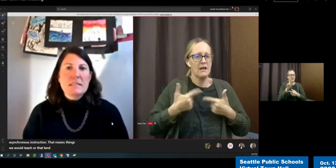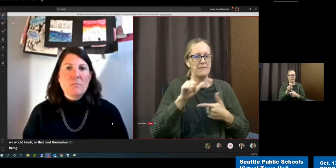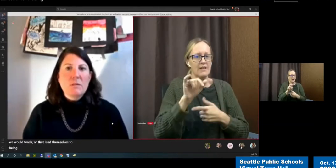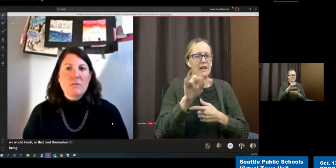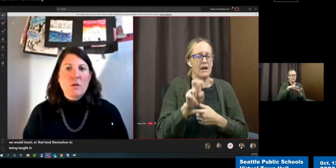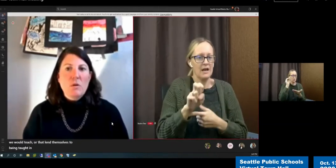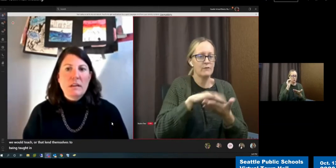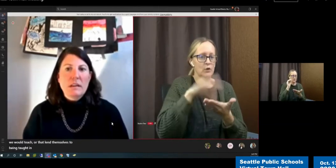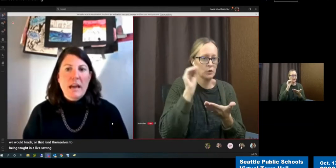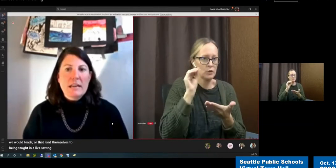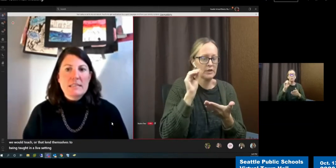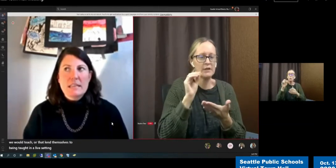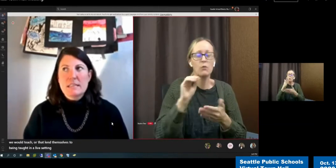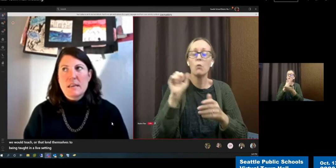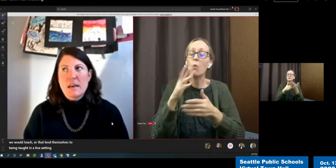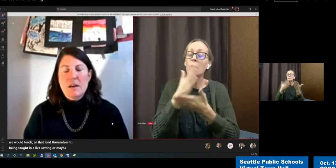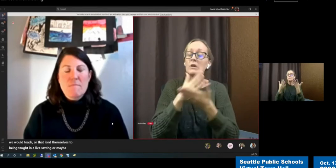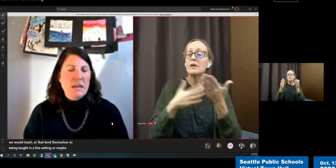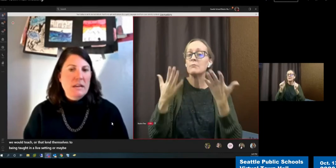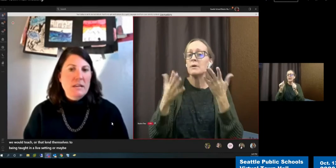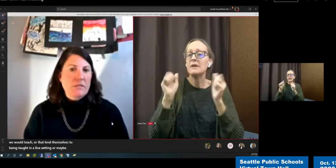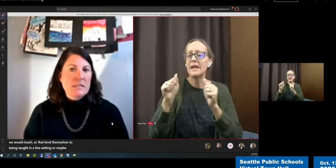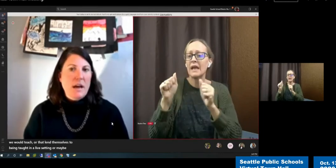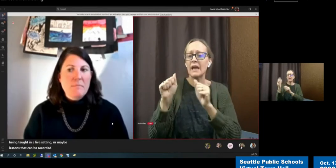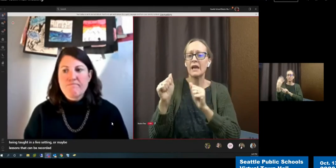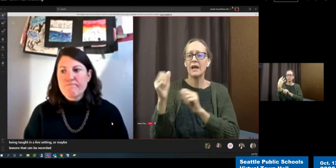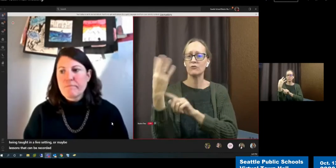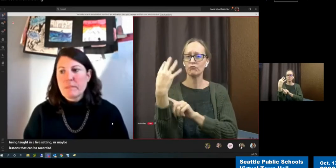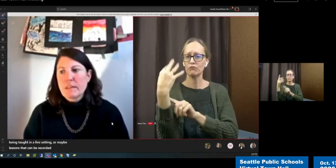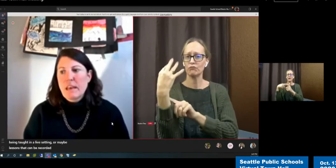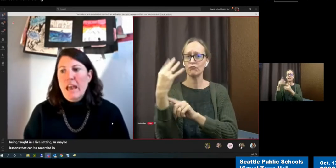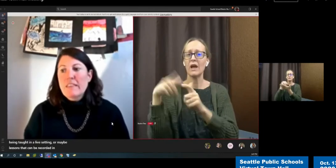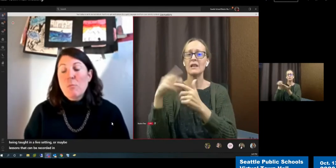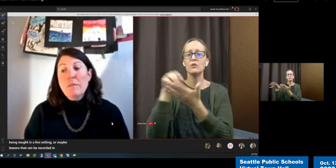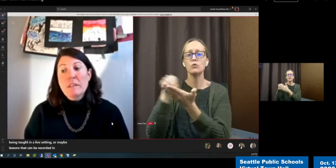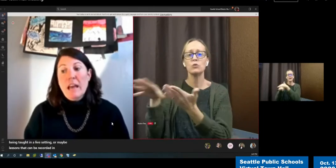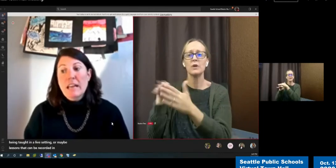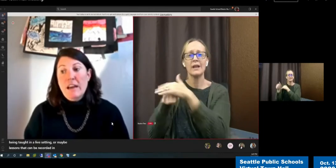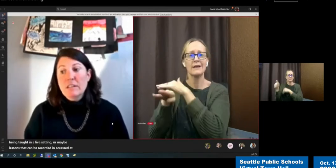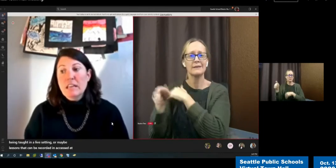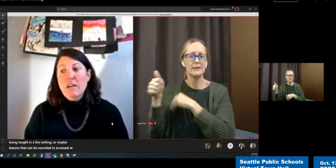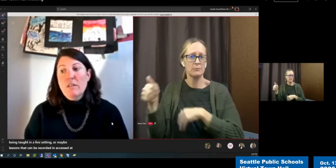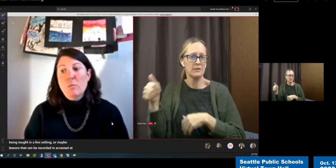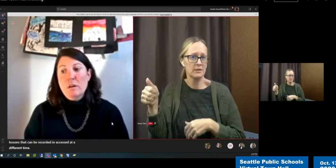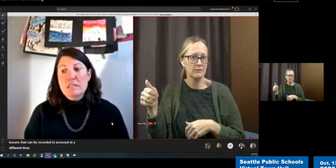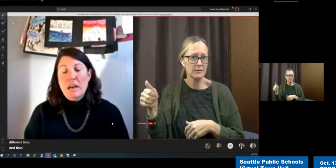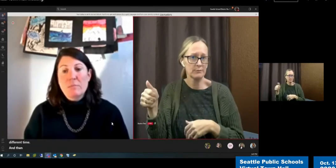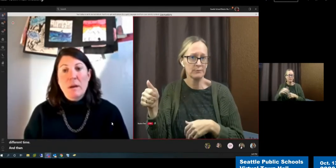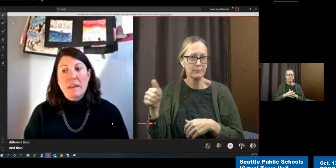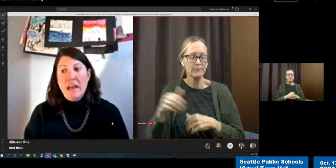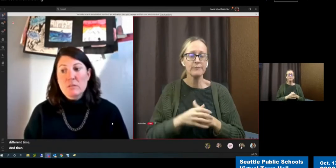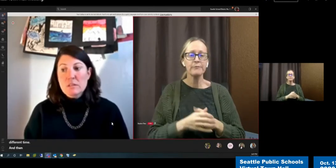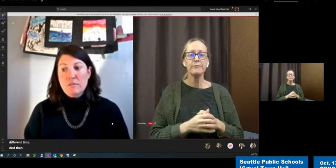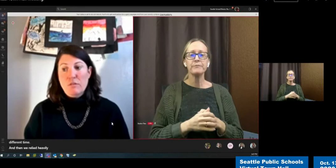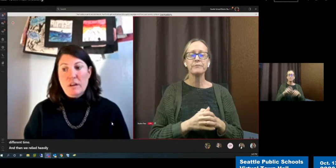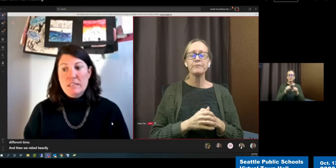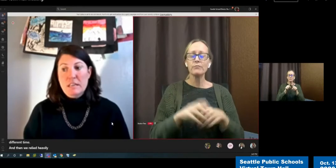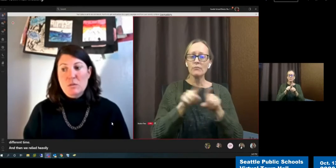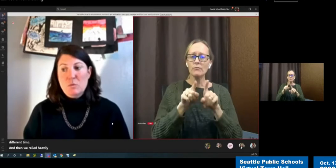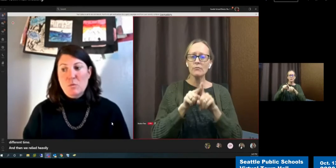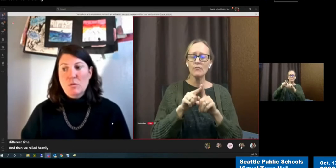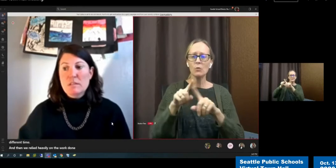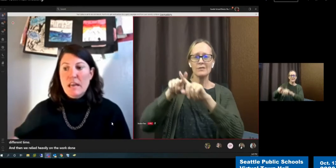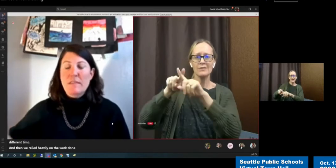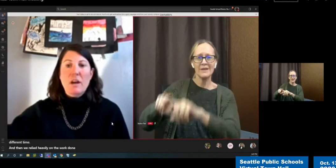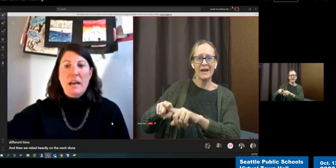that can be recorded and accessed at a different time. And then we relied heavily on the work done by the Council of Great City